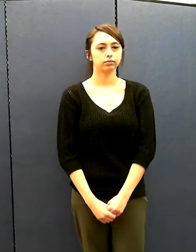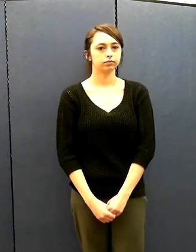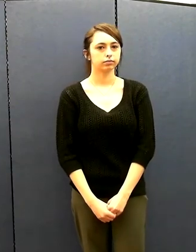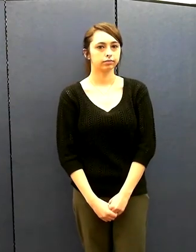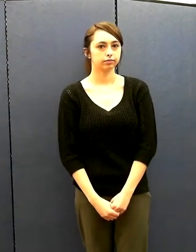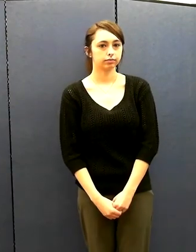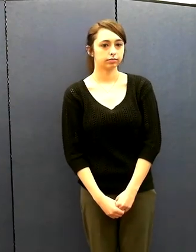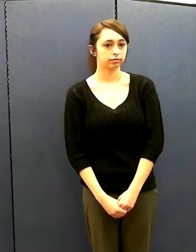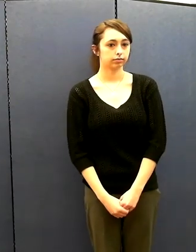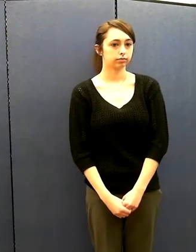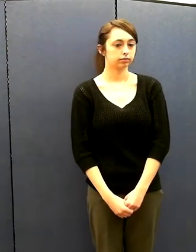evaluate, and execute.